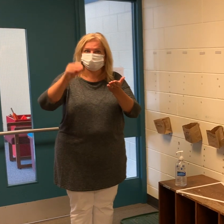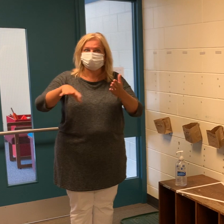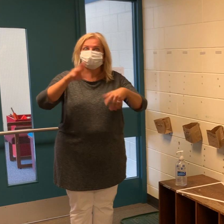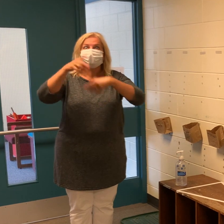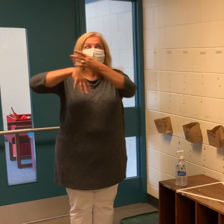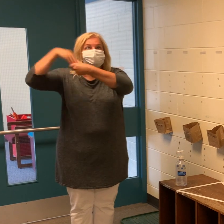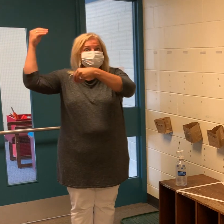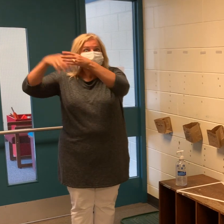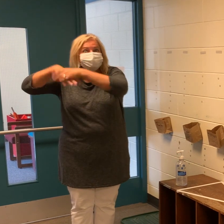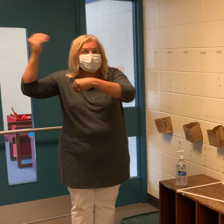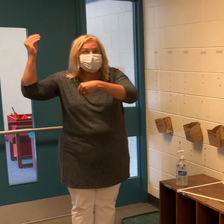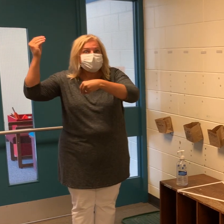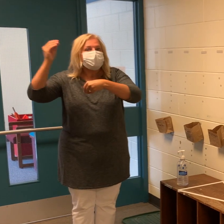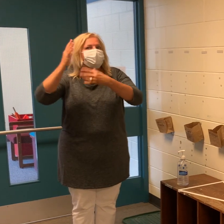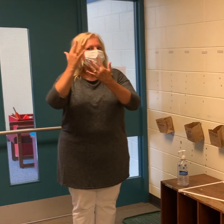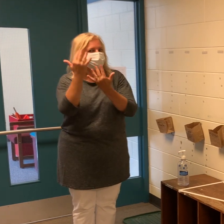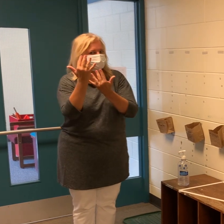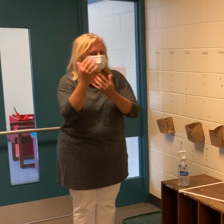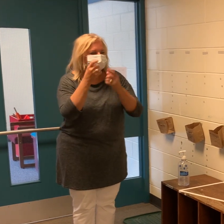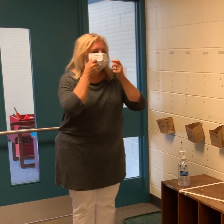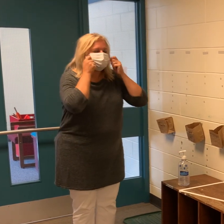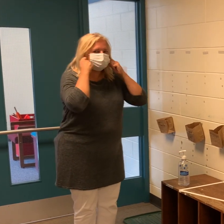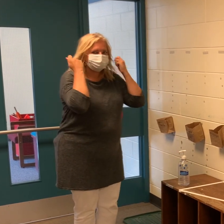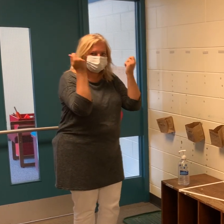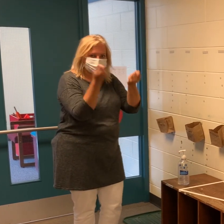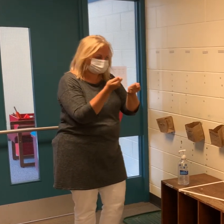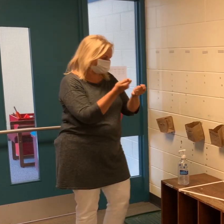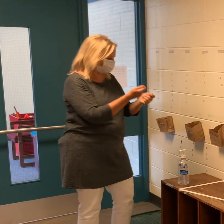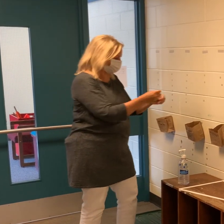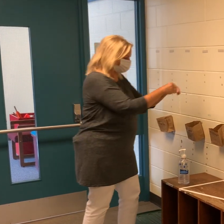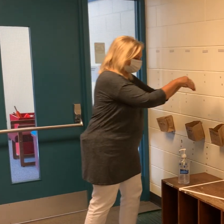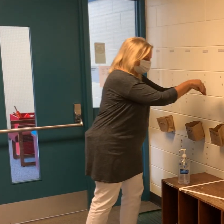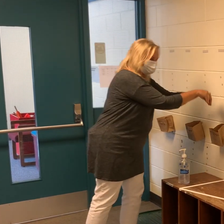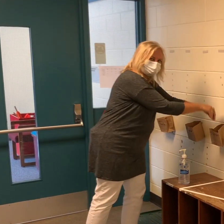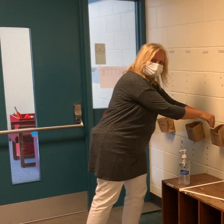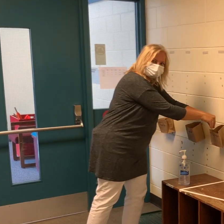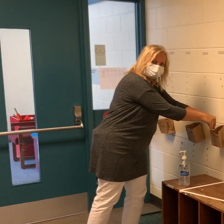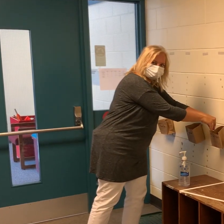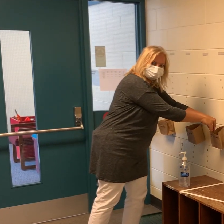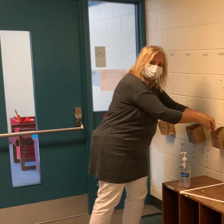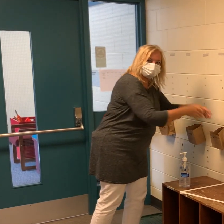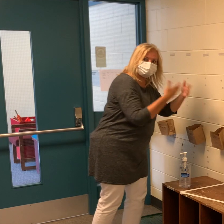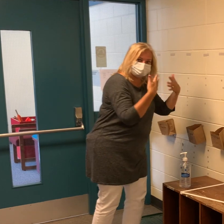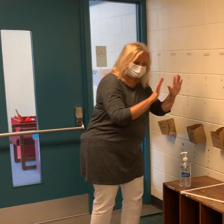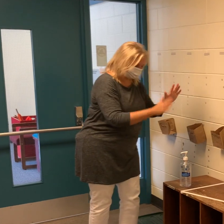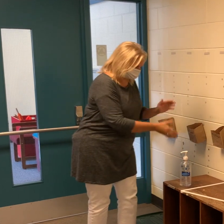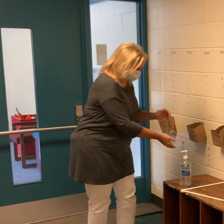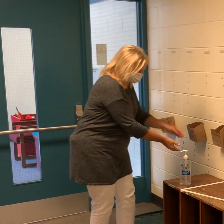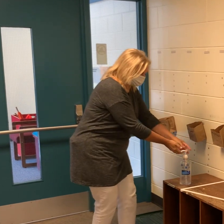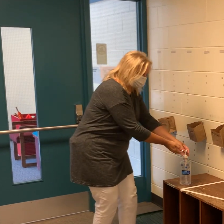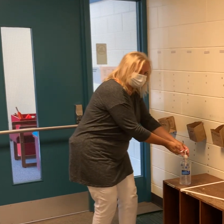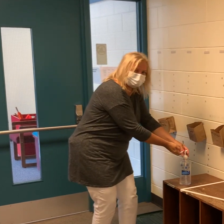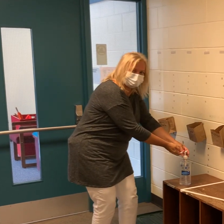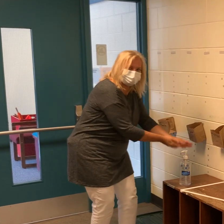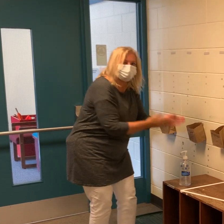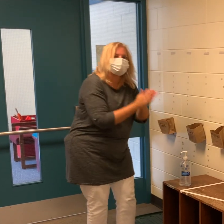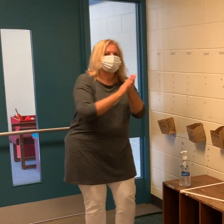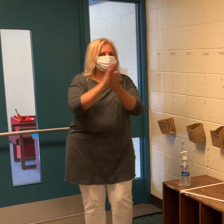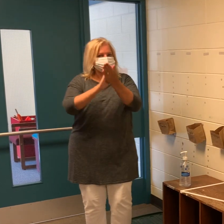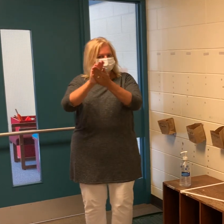Early year students, when they're ready to go into recess, they must remove their masks and place them in their labeled brown bags. Then